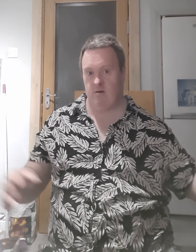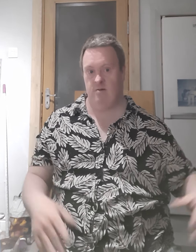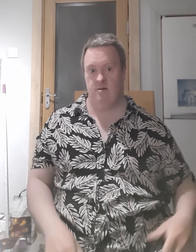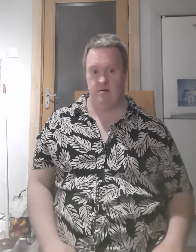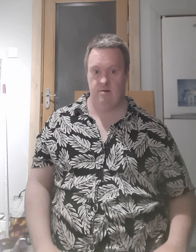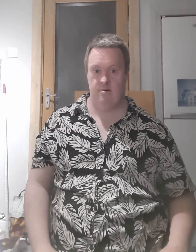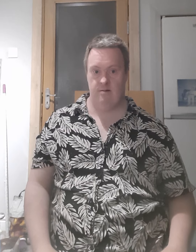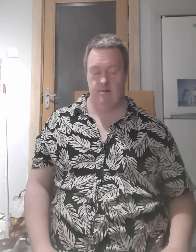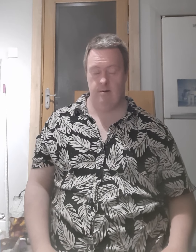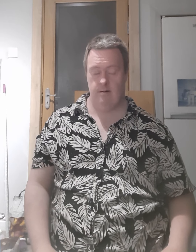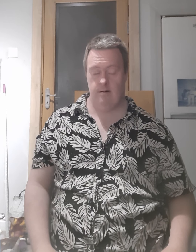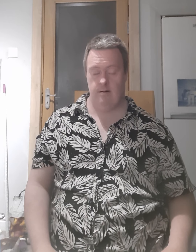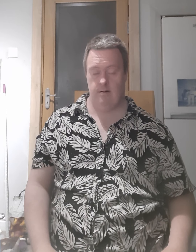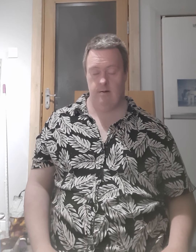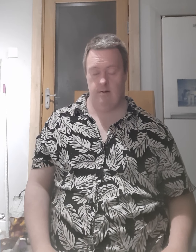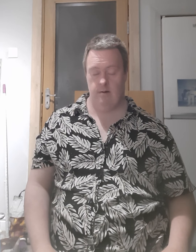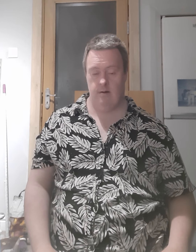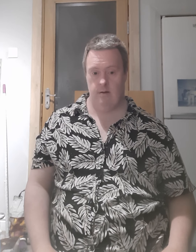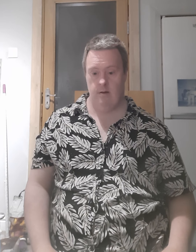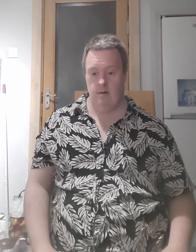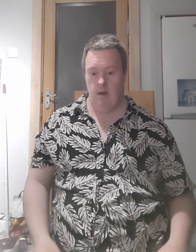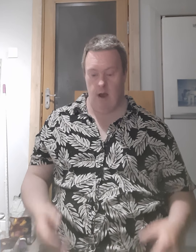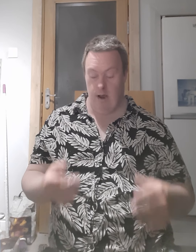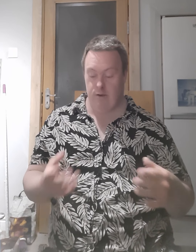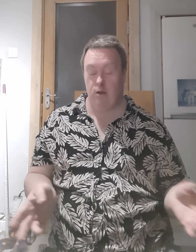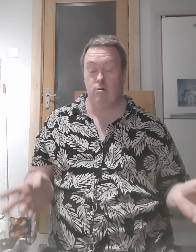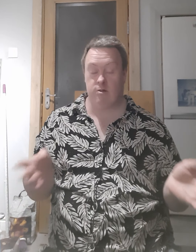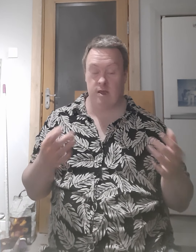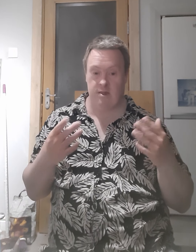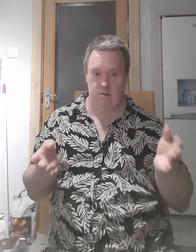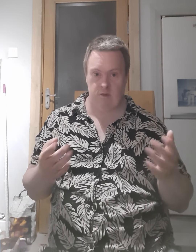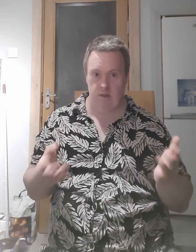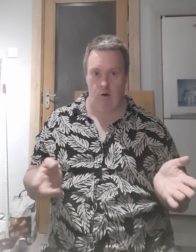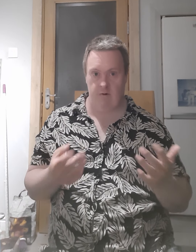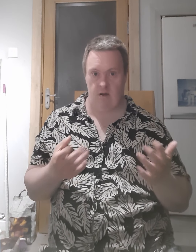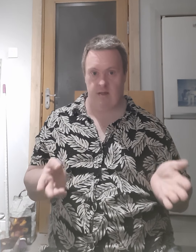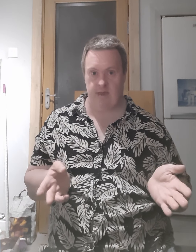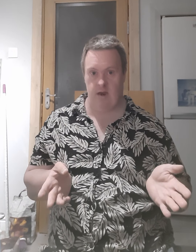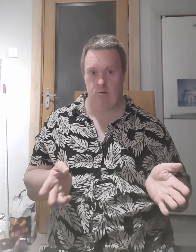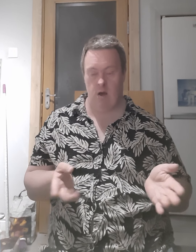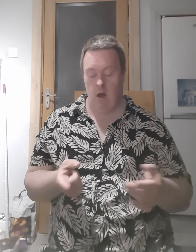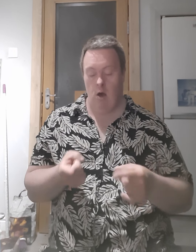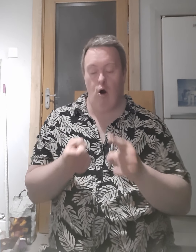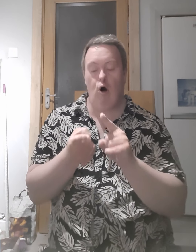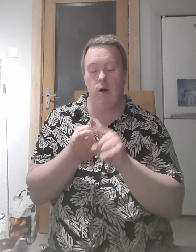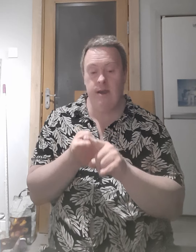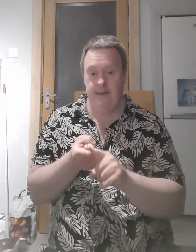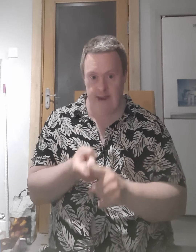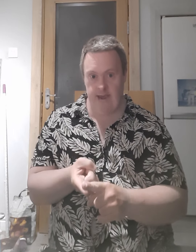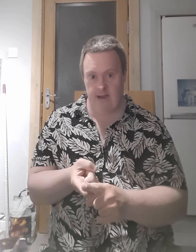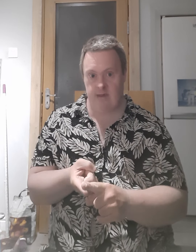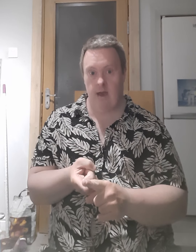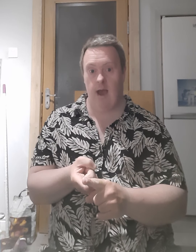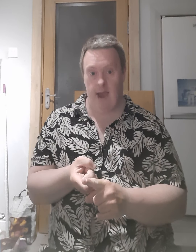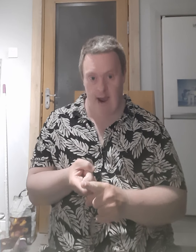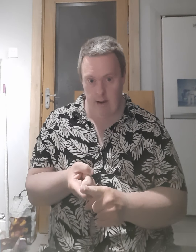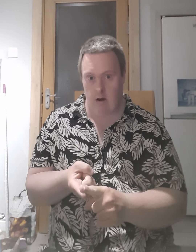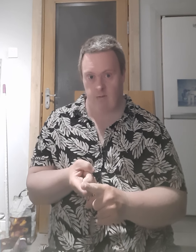and then because this is something I forgot to tell you I need a helicopter